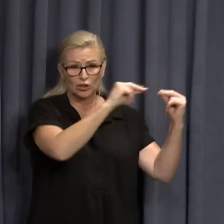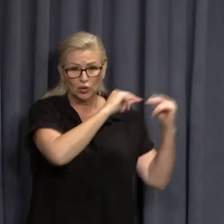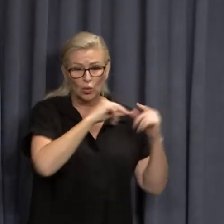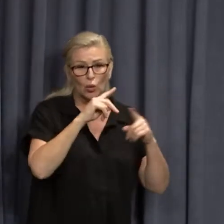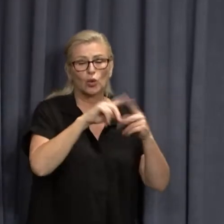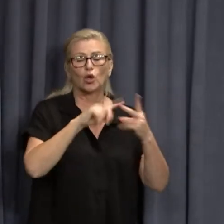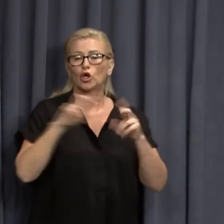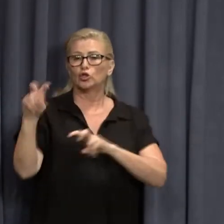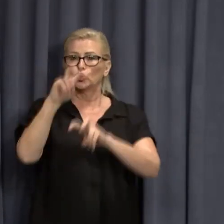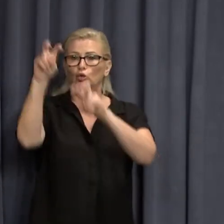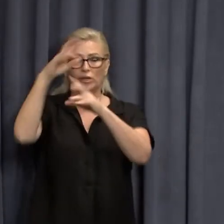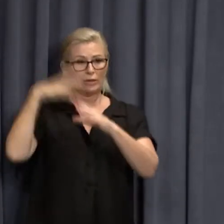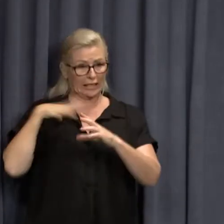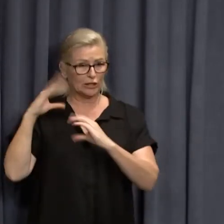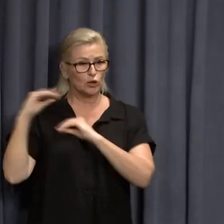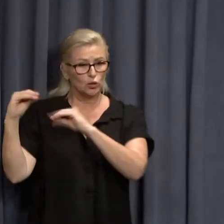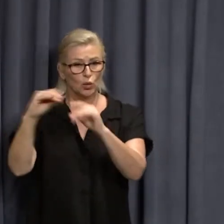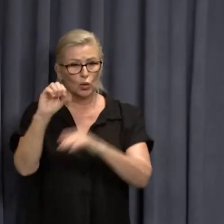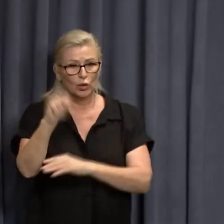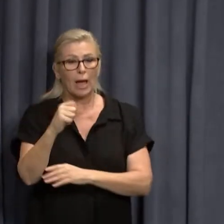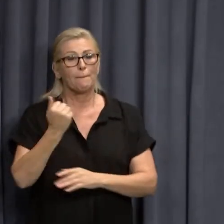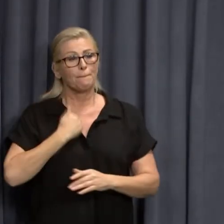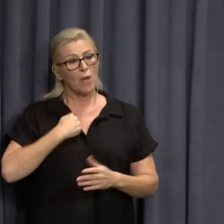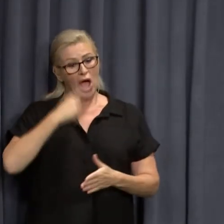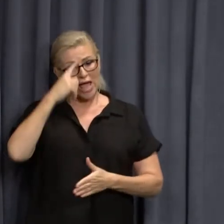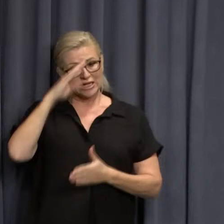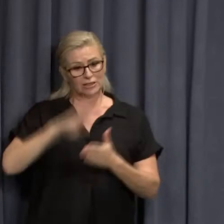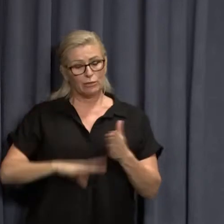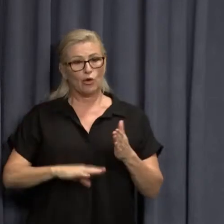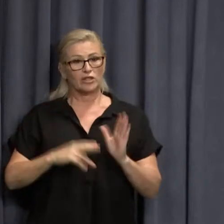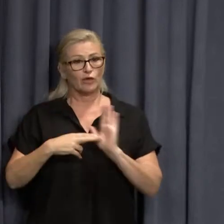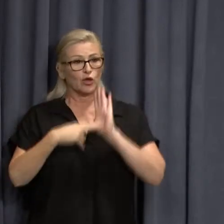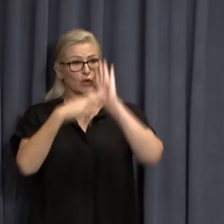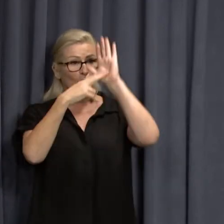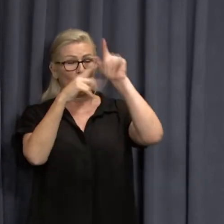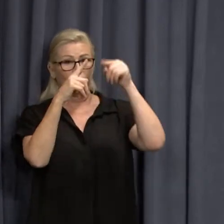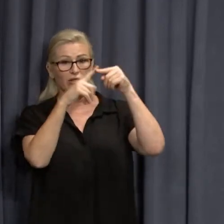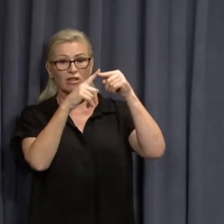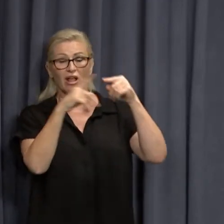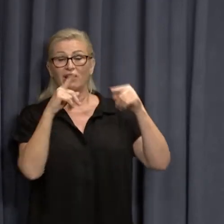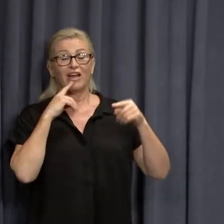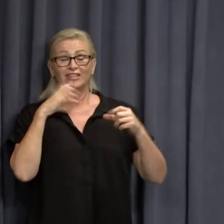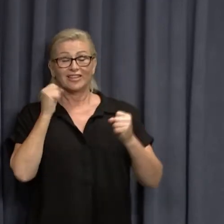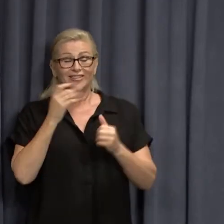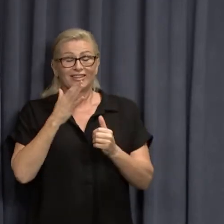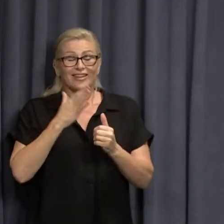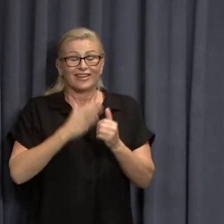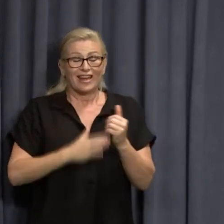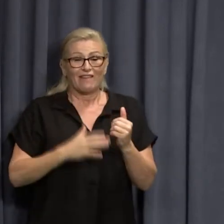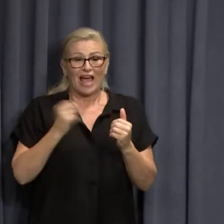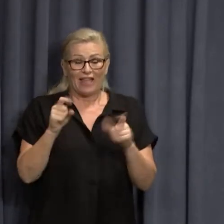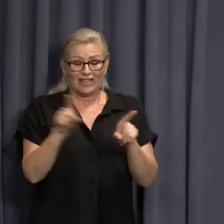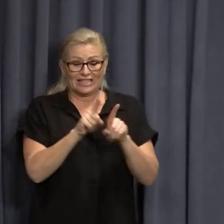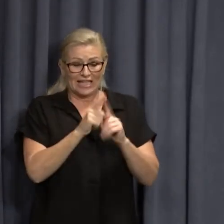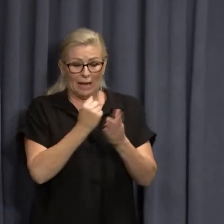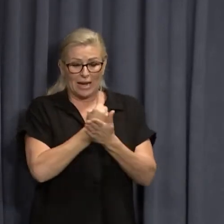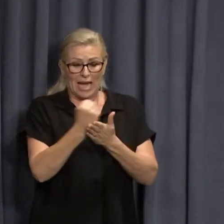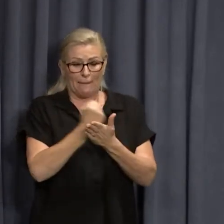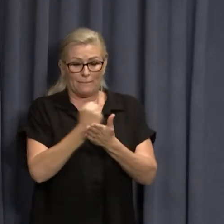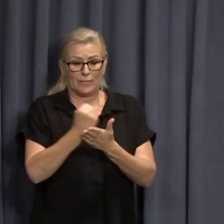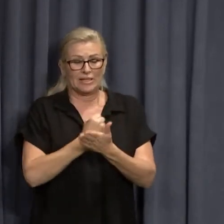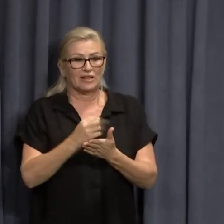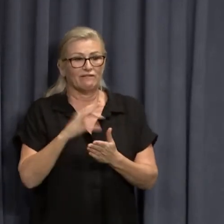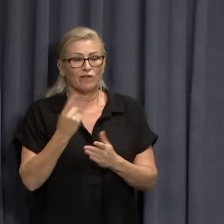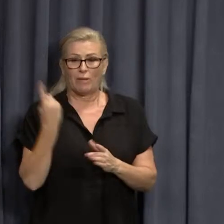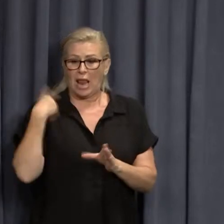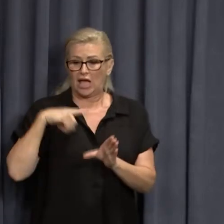My experience of the North is that it has never had such strong tourism numbers as it has over the course of the